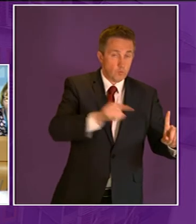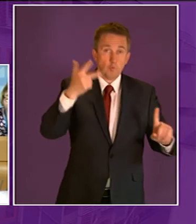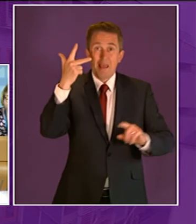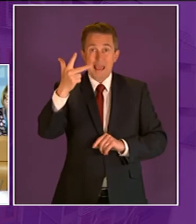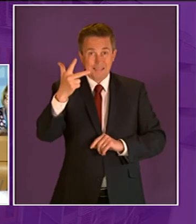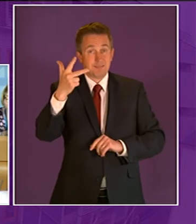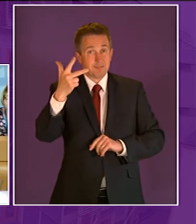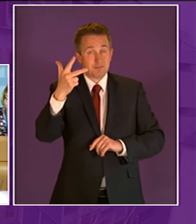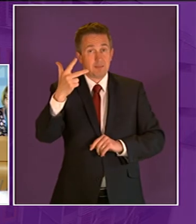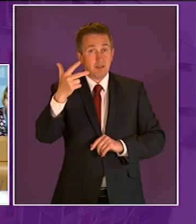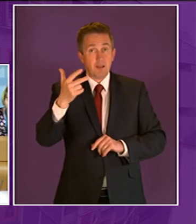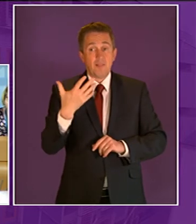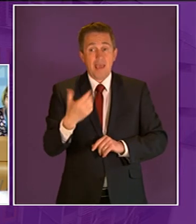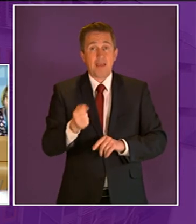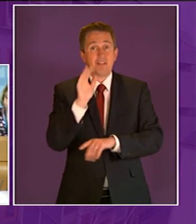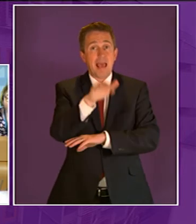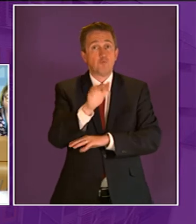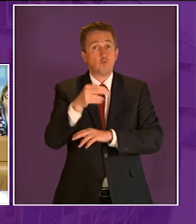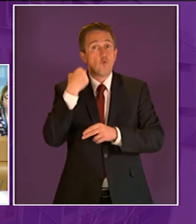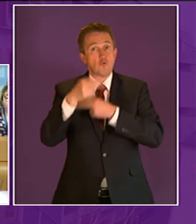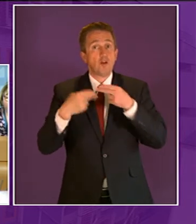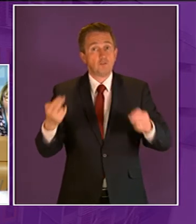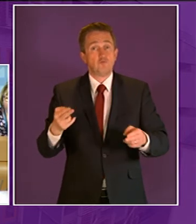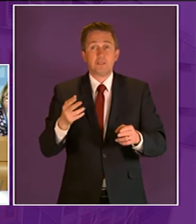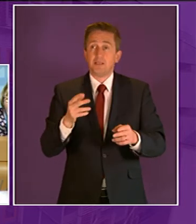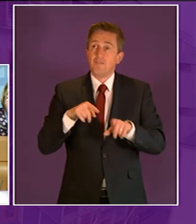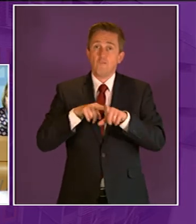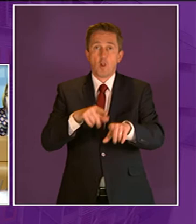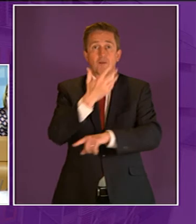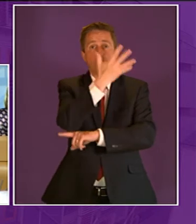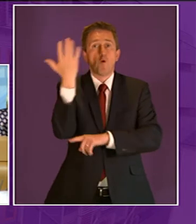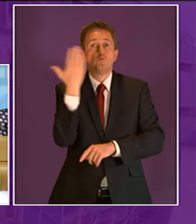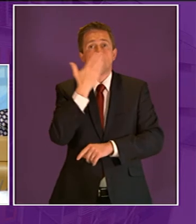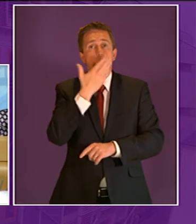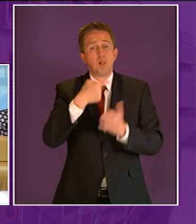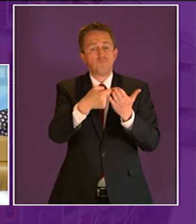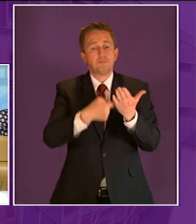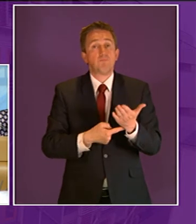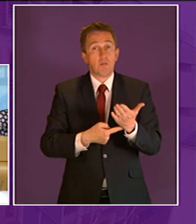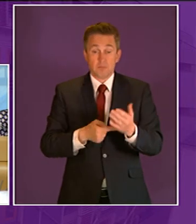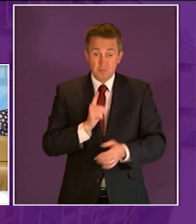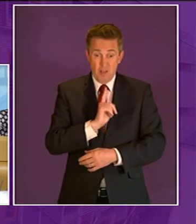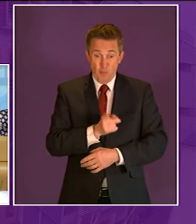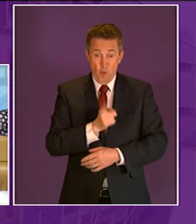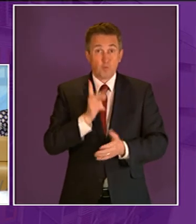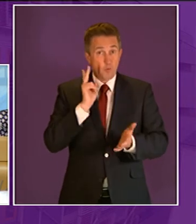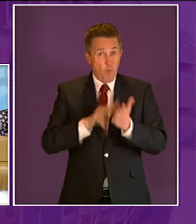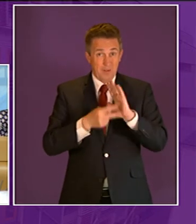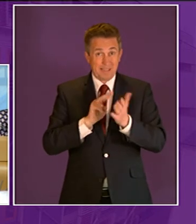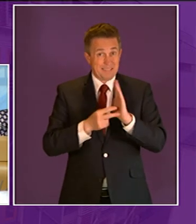also run an outdoor nursery based on the forest school principal as well and these are the sort of organizations that have appeared on the agenda just in the last